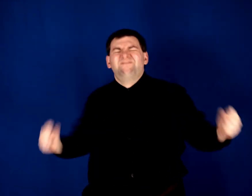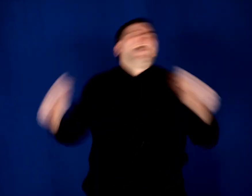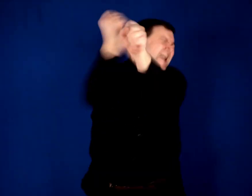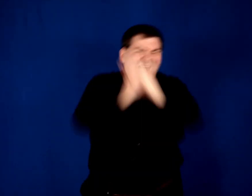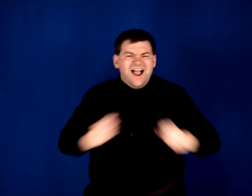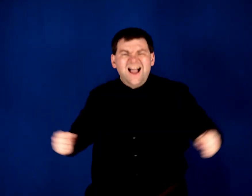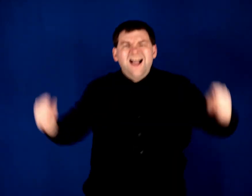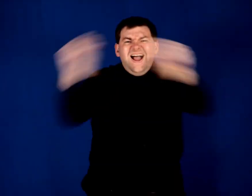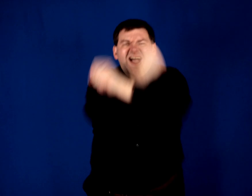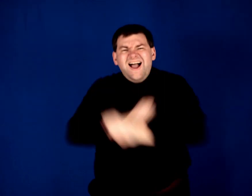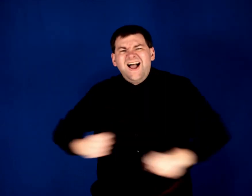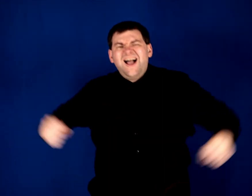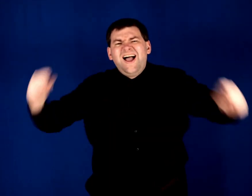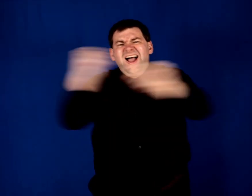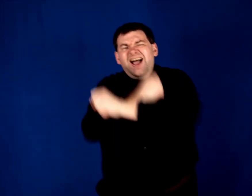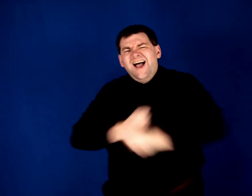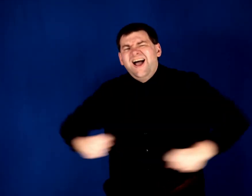fight